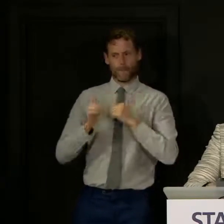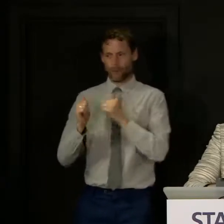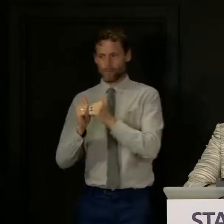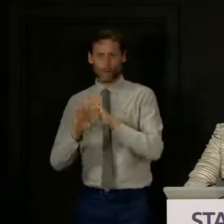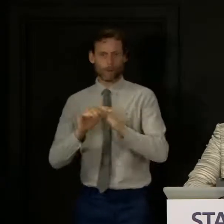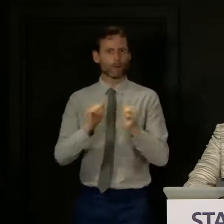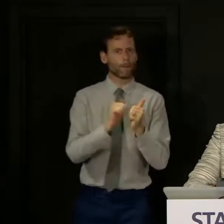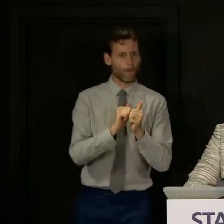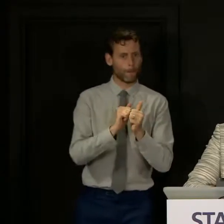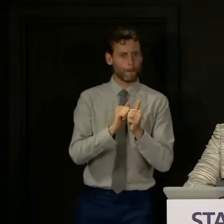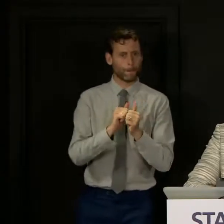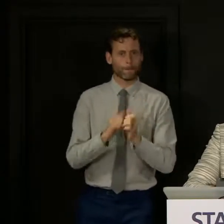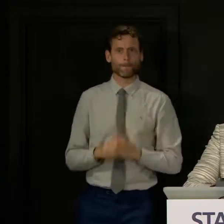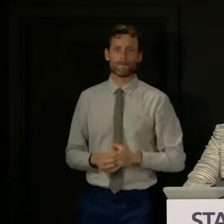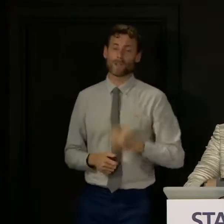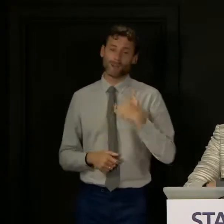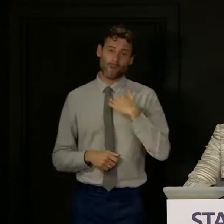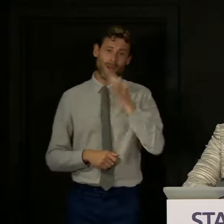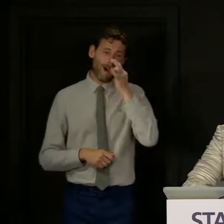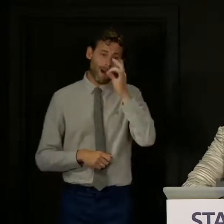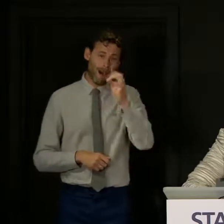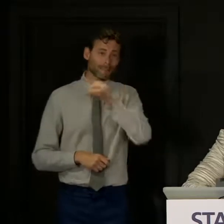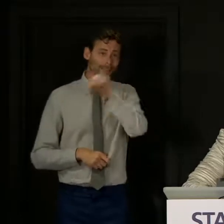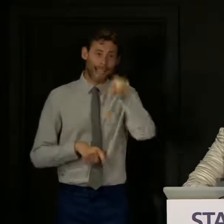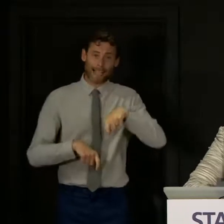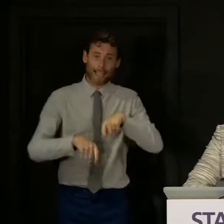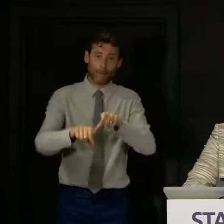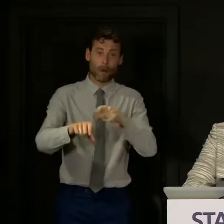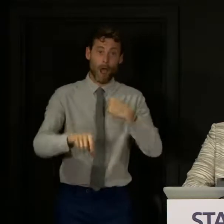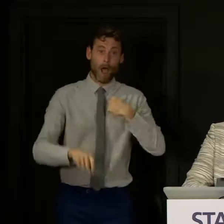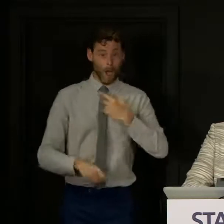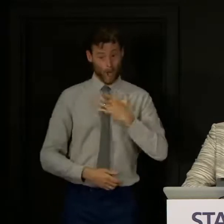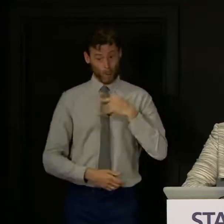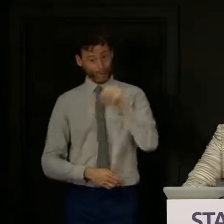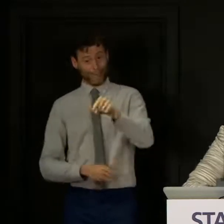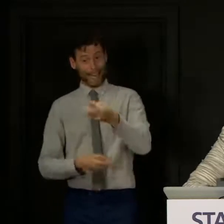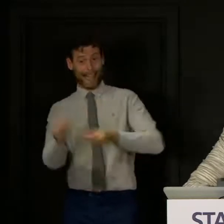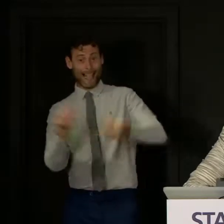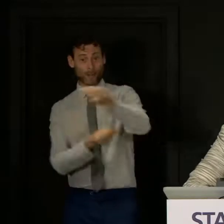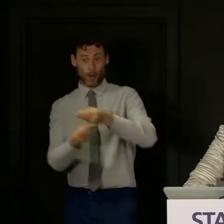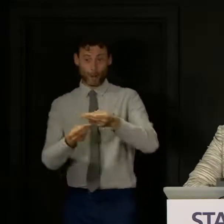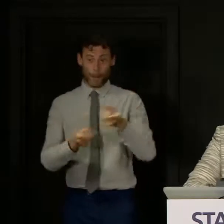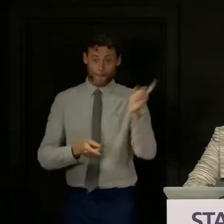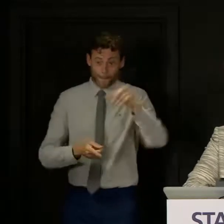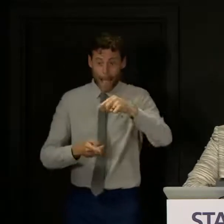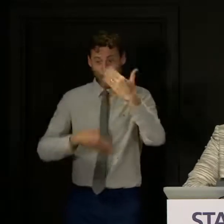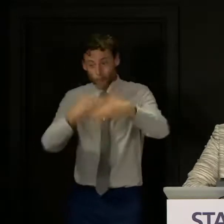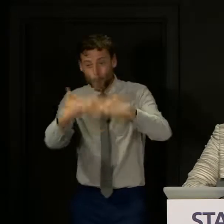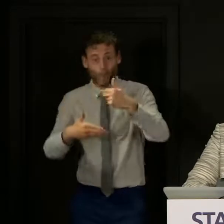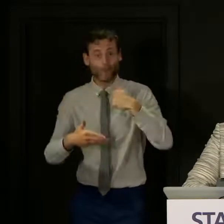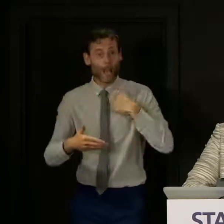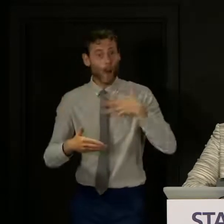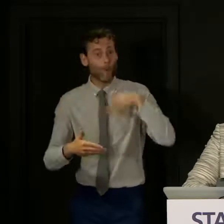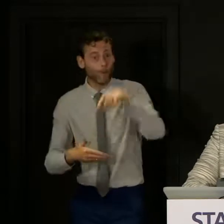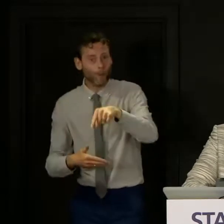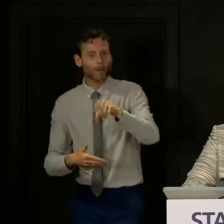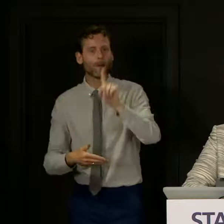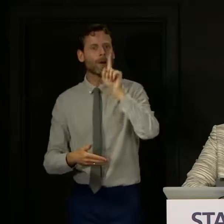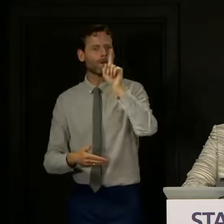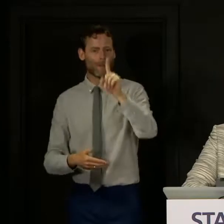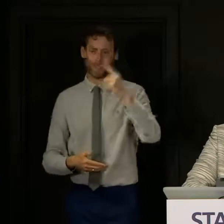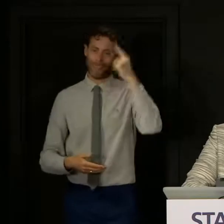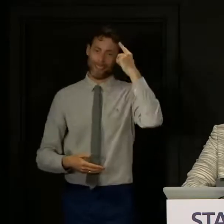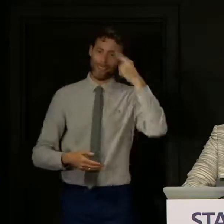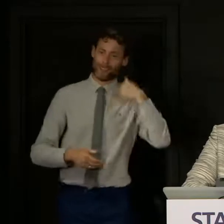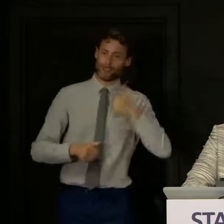right reasons, I ask people to continue to do that. I want to see the economy operating again as quickly as possible, but I'm not prepared to put